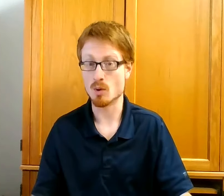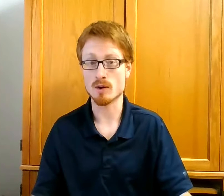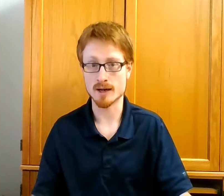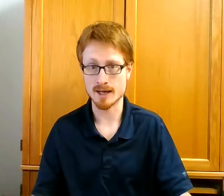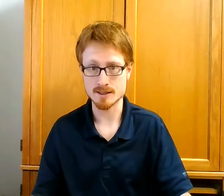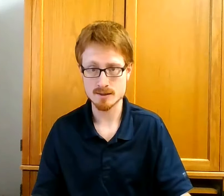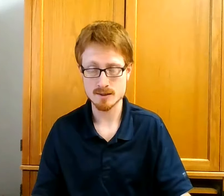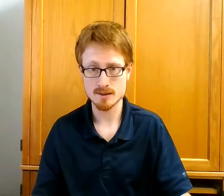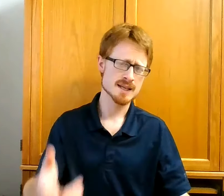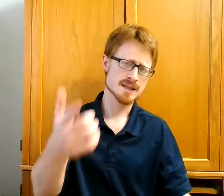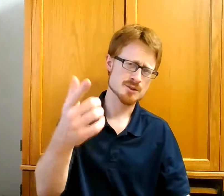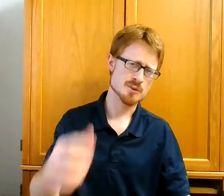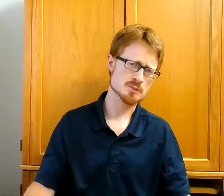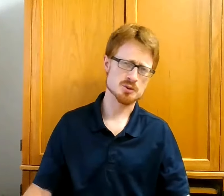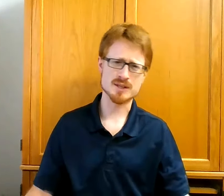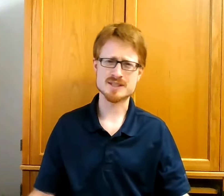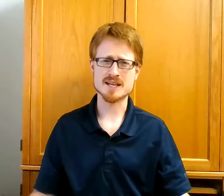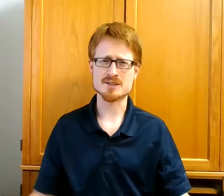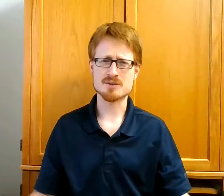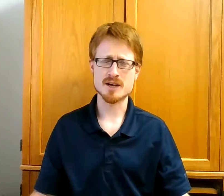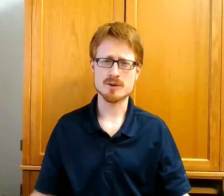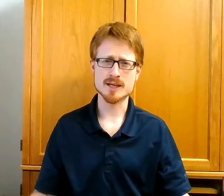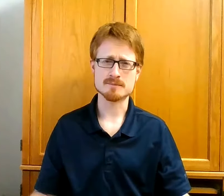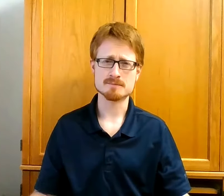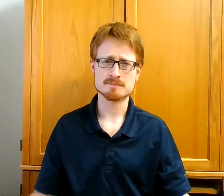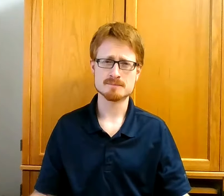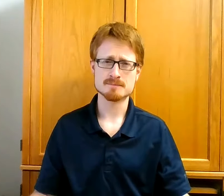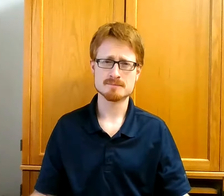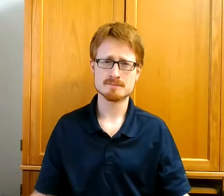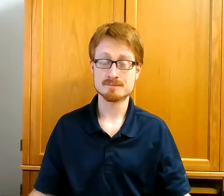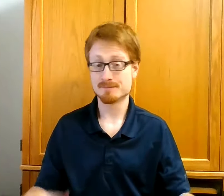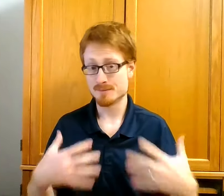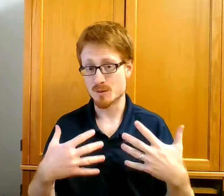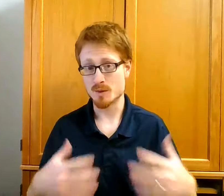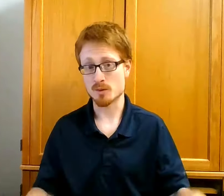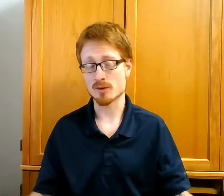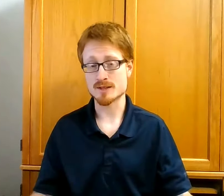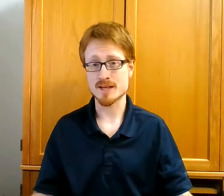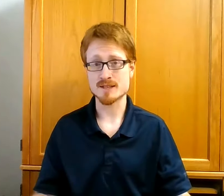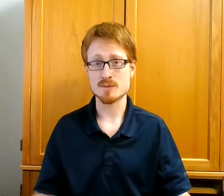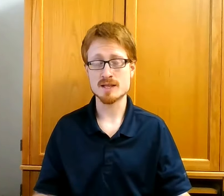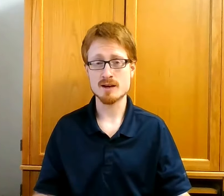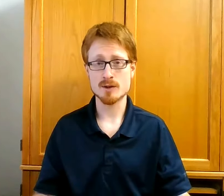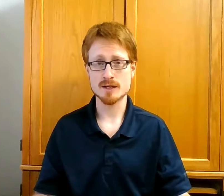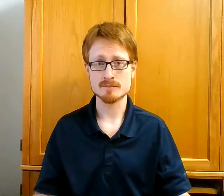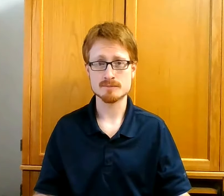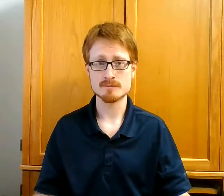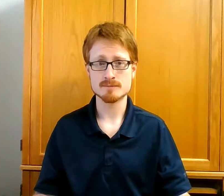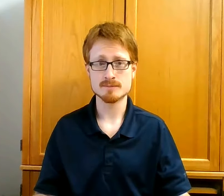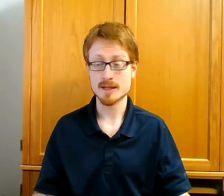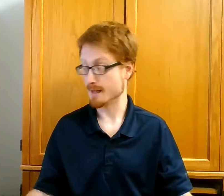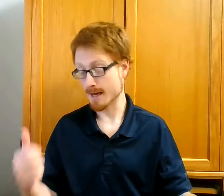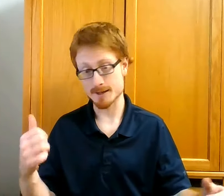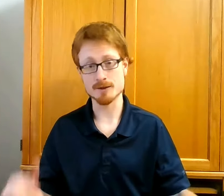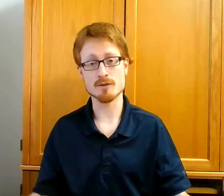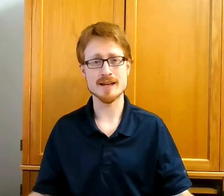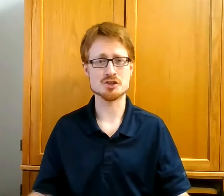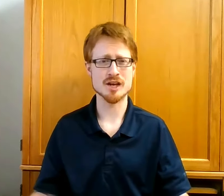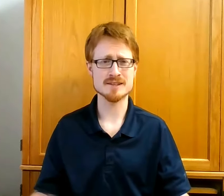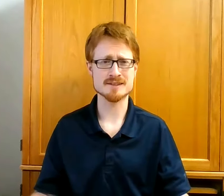Morons. Do people criticize you that way? Do people criticize me that way? Yeah, you know, that Jason